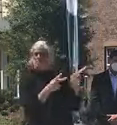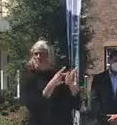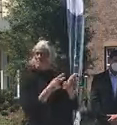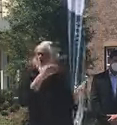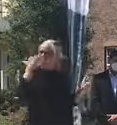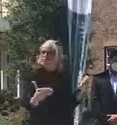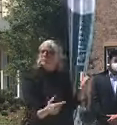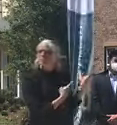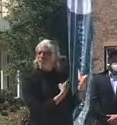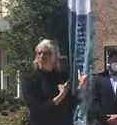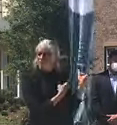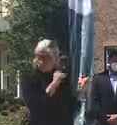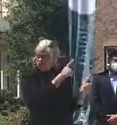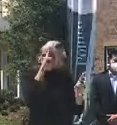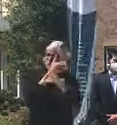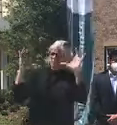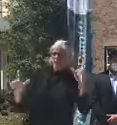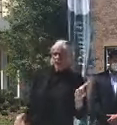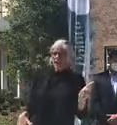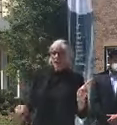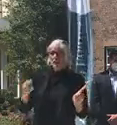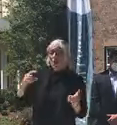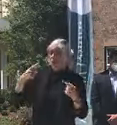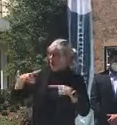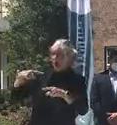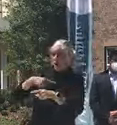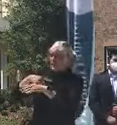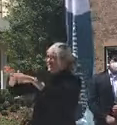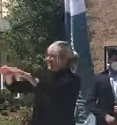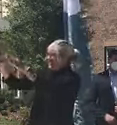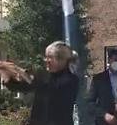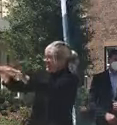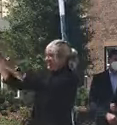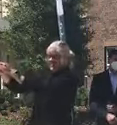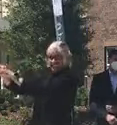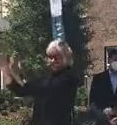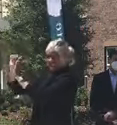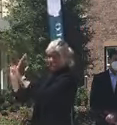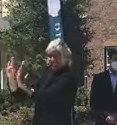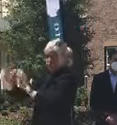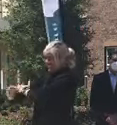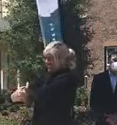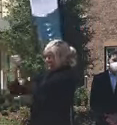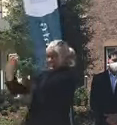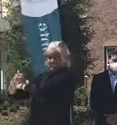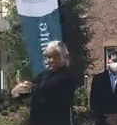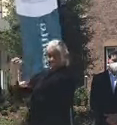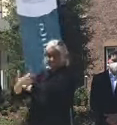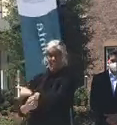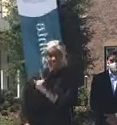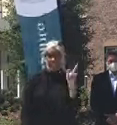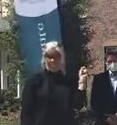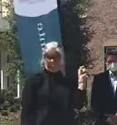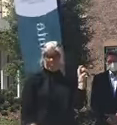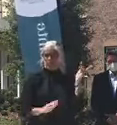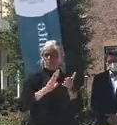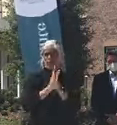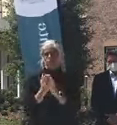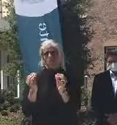While we reopen the state, this becomes even more important,